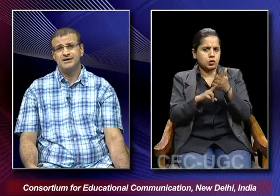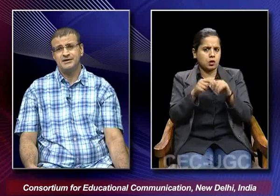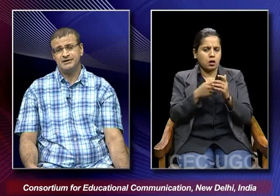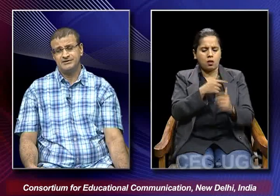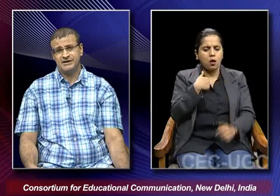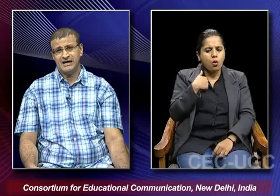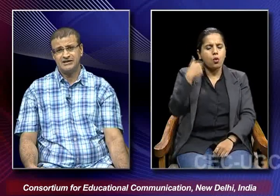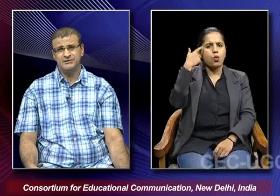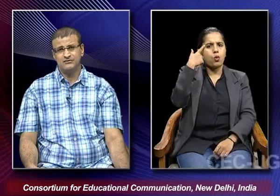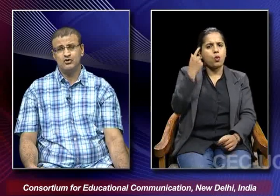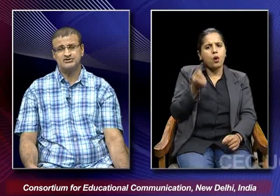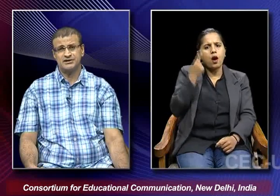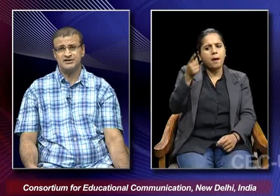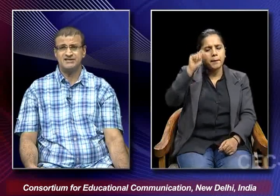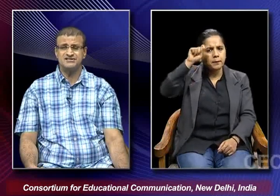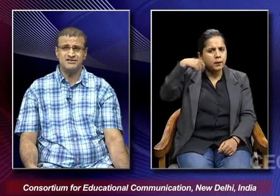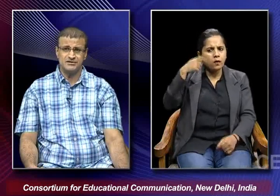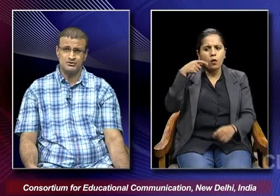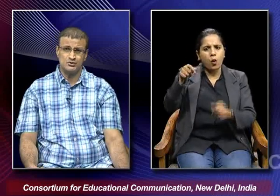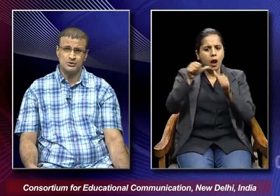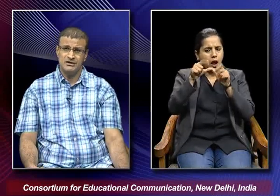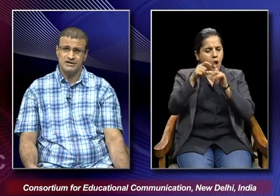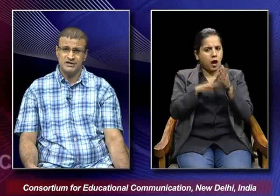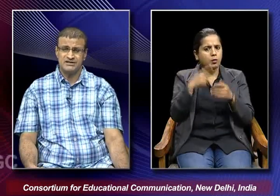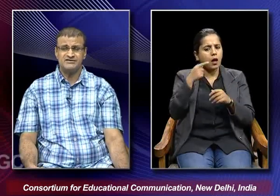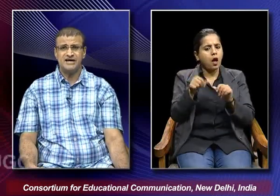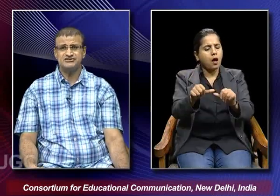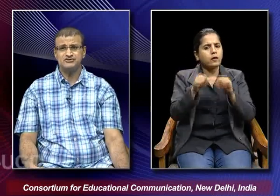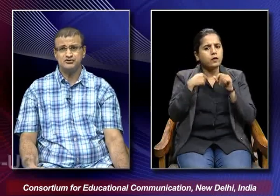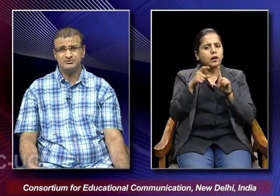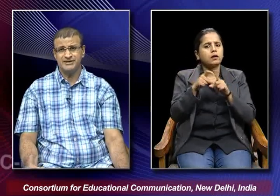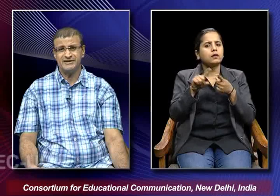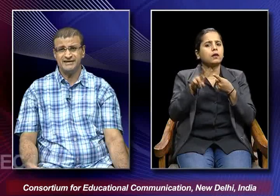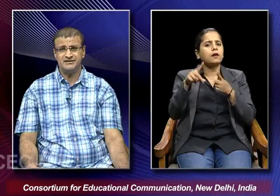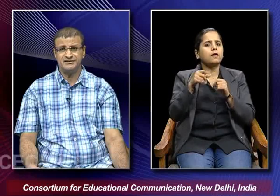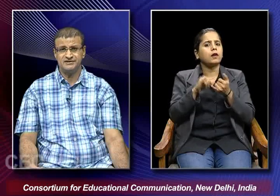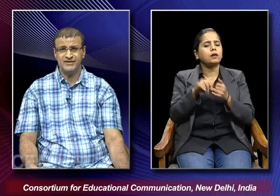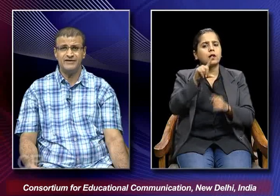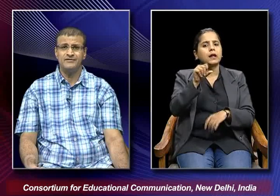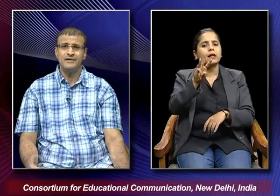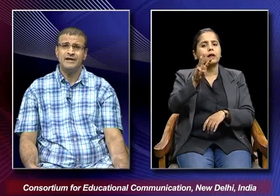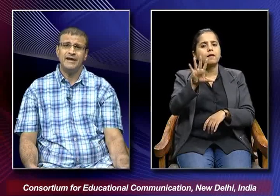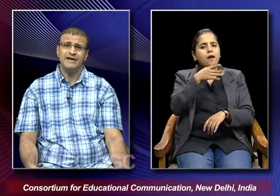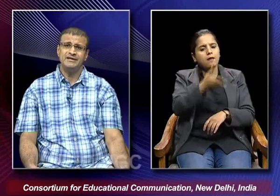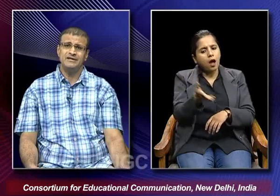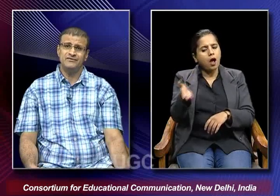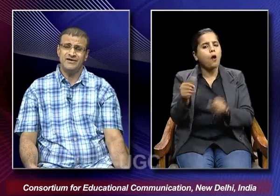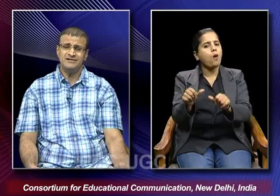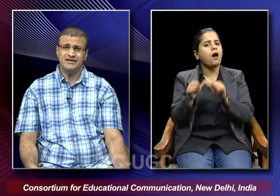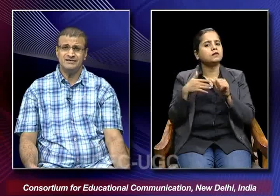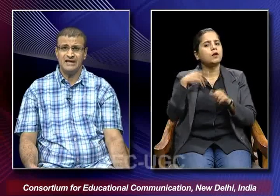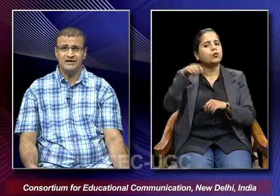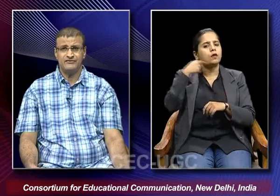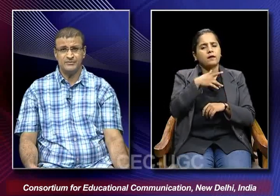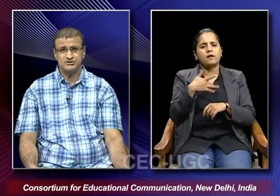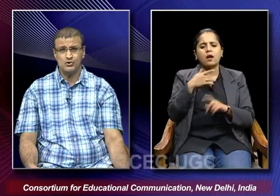that admi was his answer to devdas which was made in 1935 and he felt